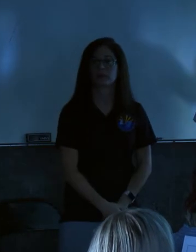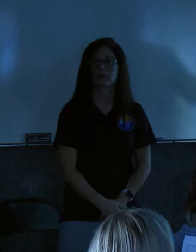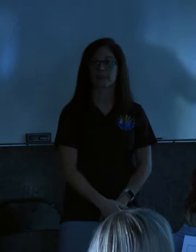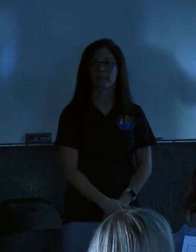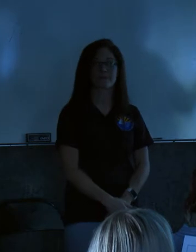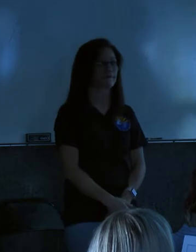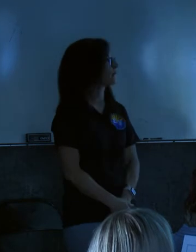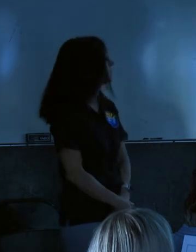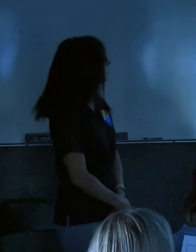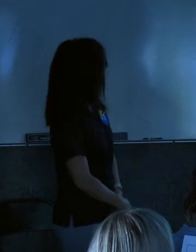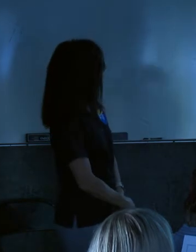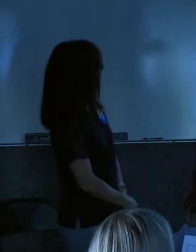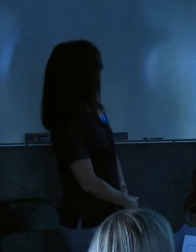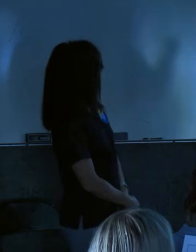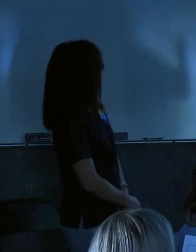Next slide, please.